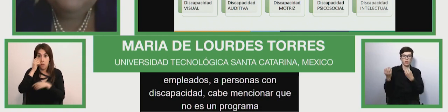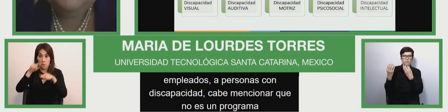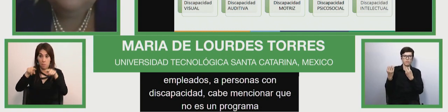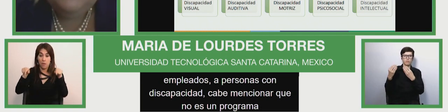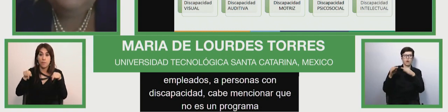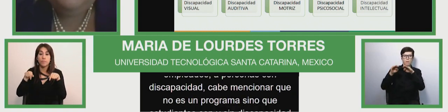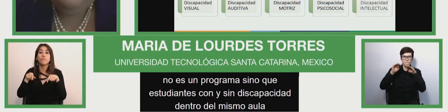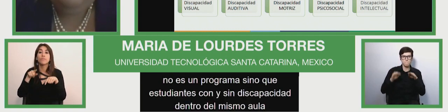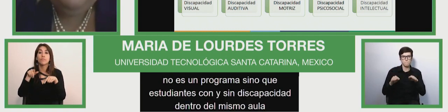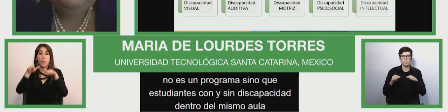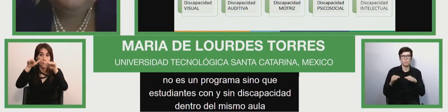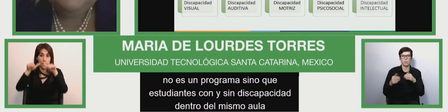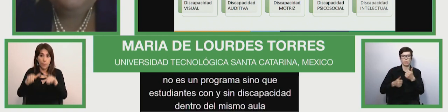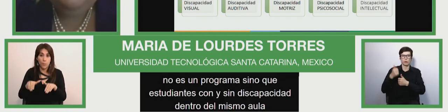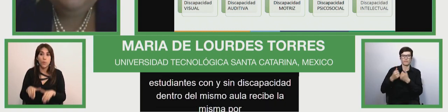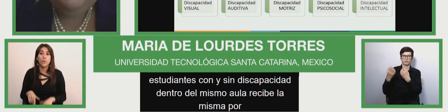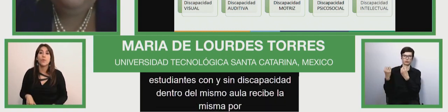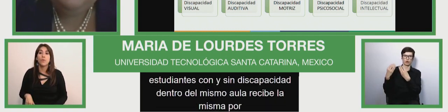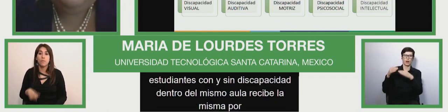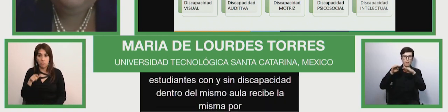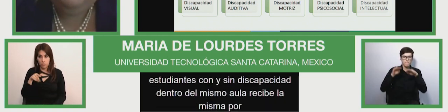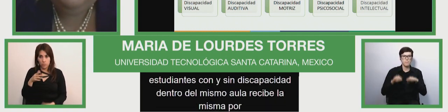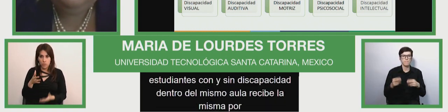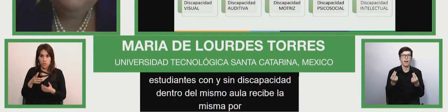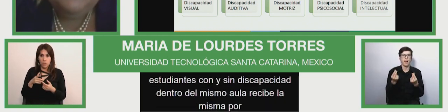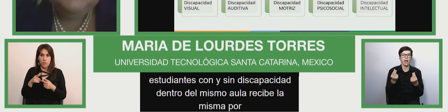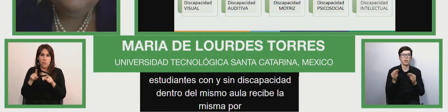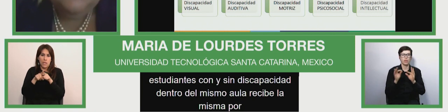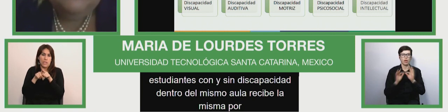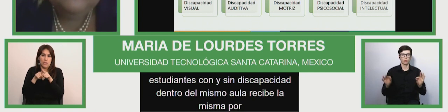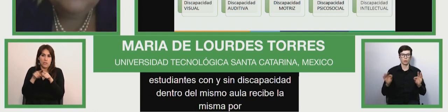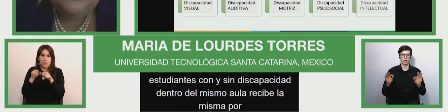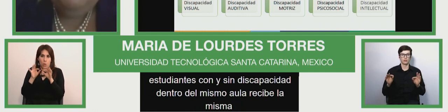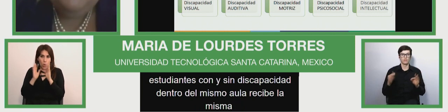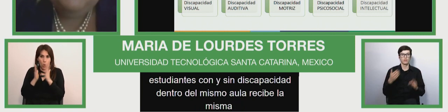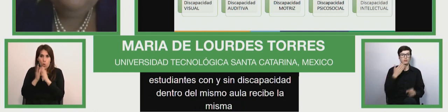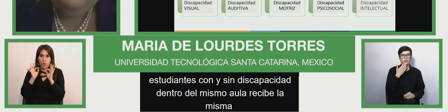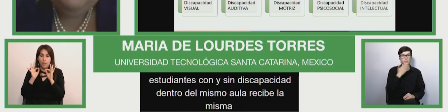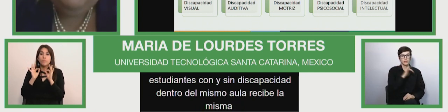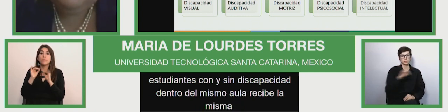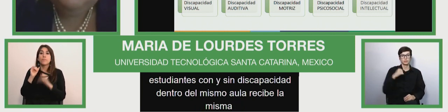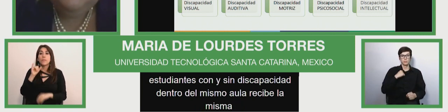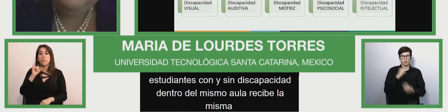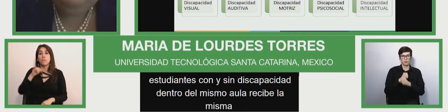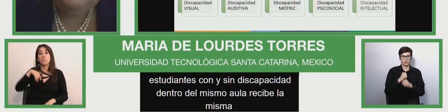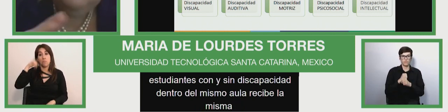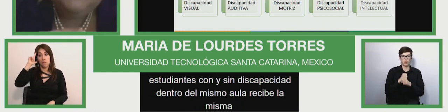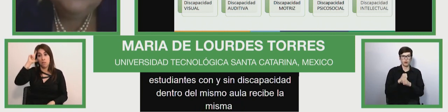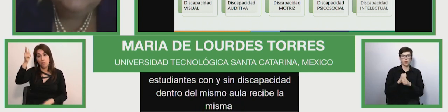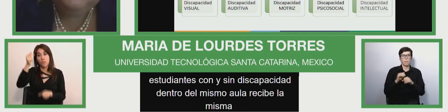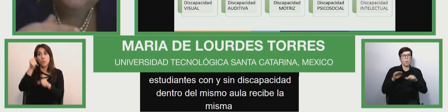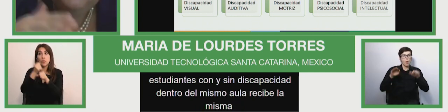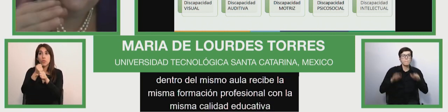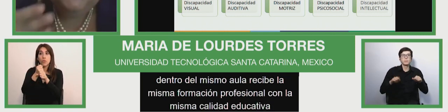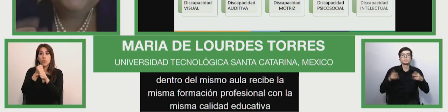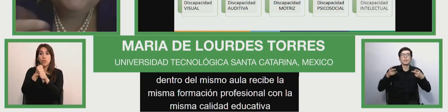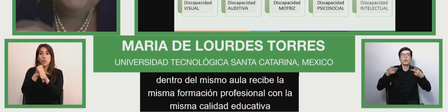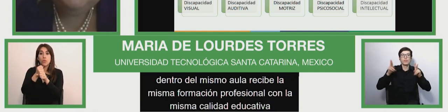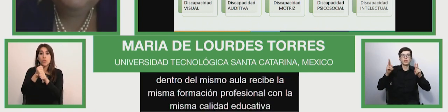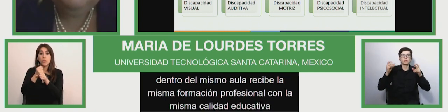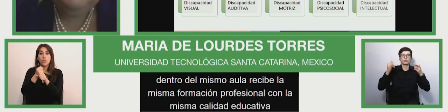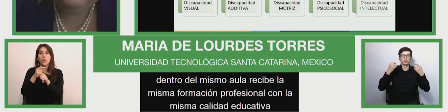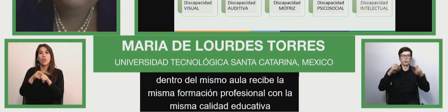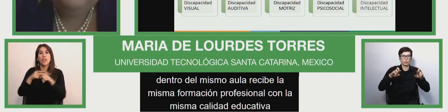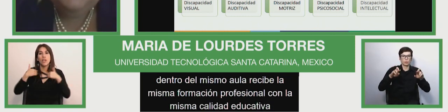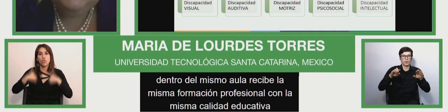is not an existentialist program but with people with disabilities within the same room and the same